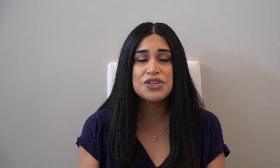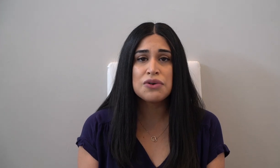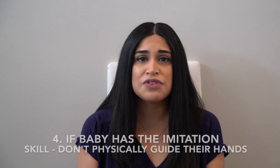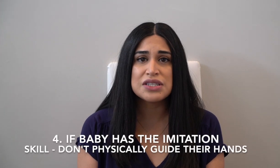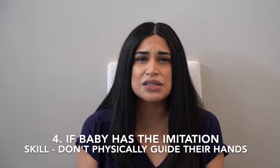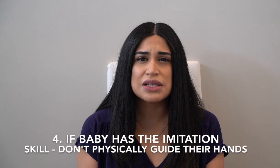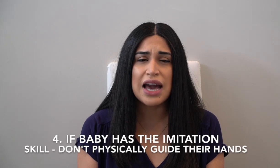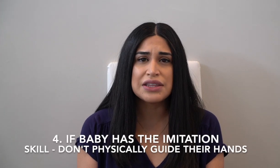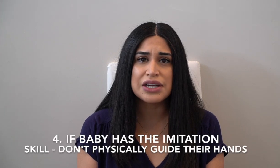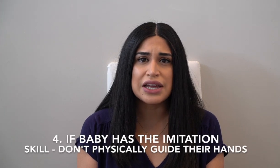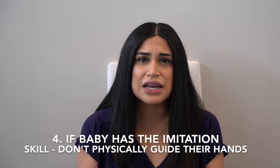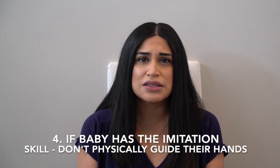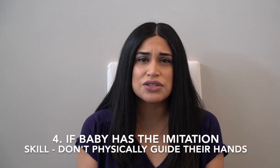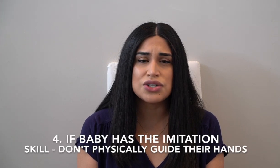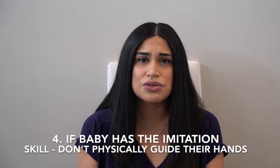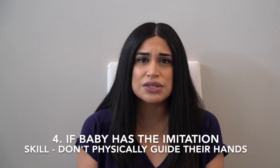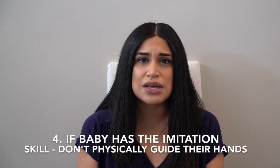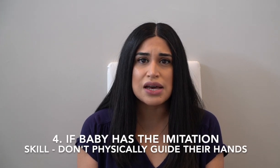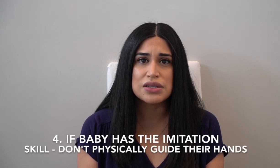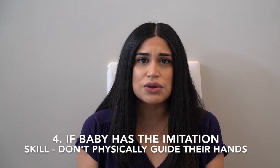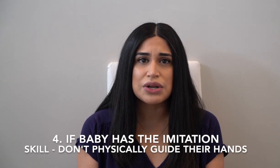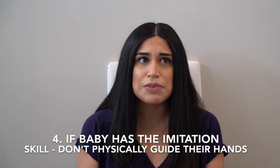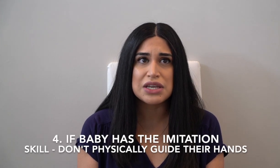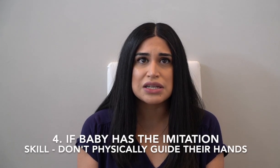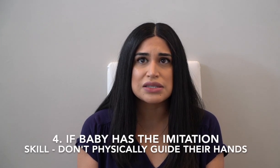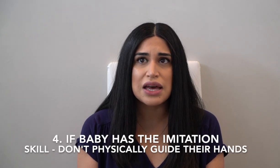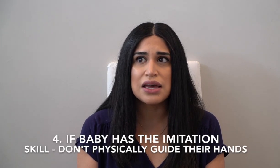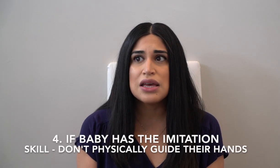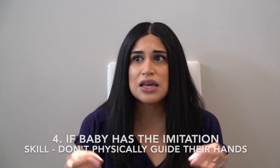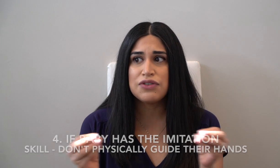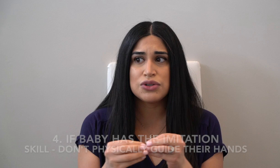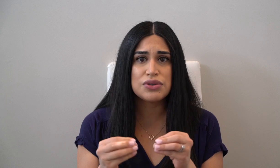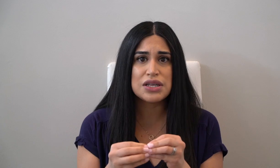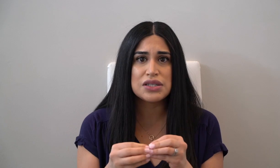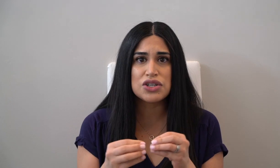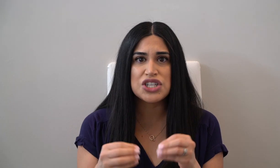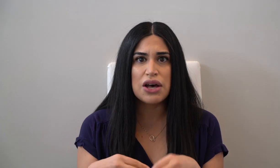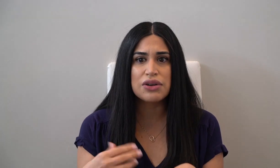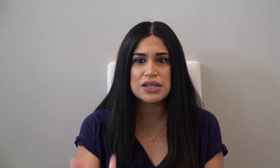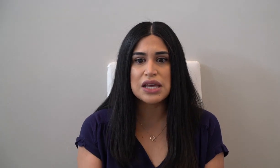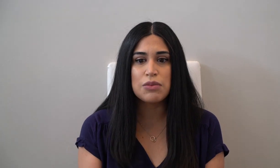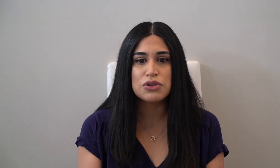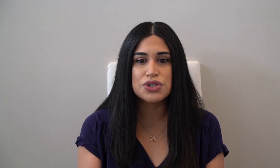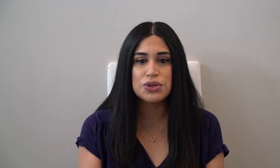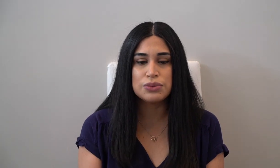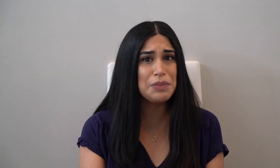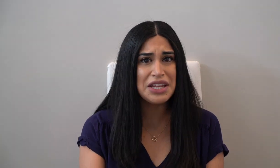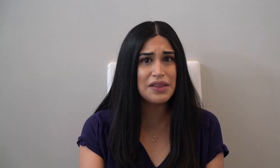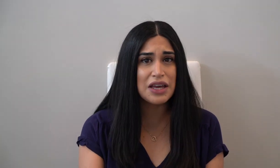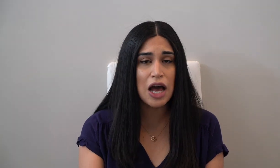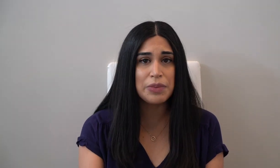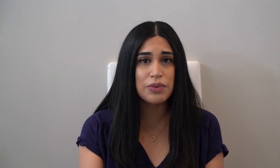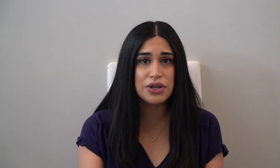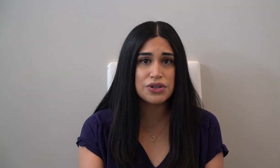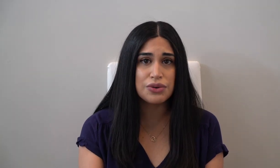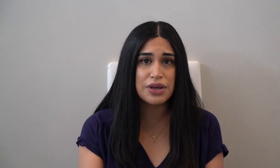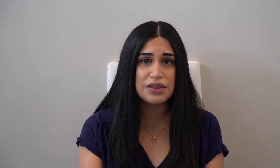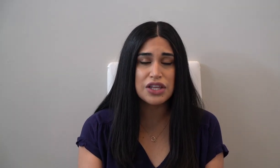don't physically guide their hands to do the sign. So what I mean is that if you do this and your child is able to immediately copy what you're doing, then